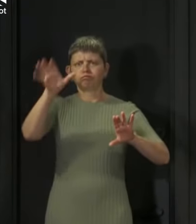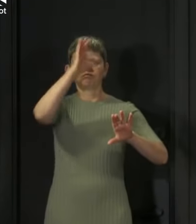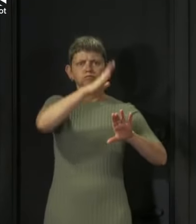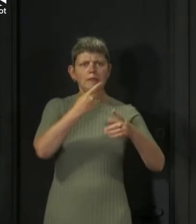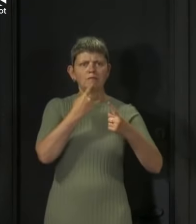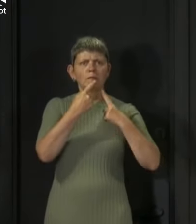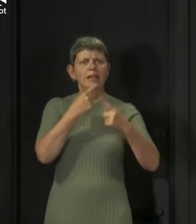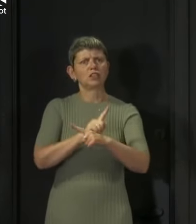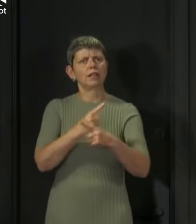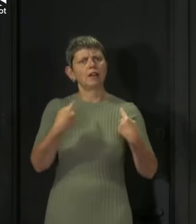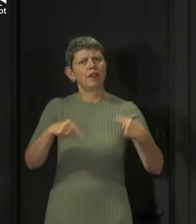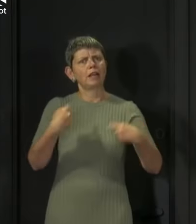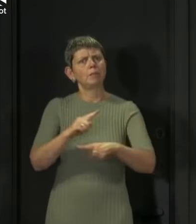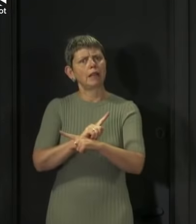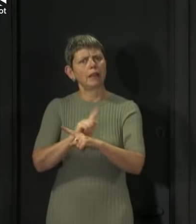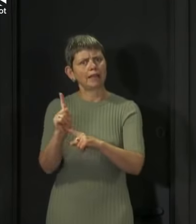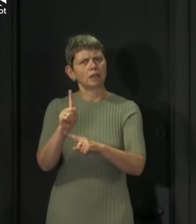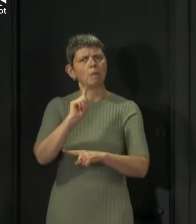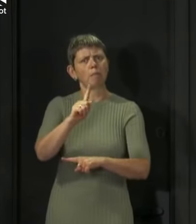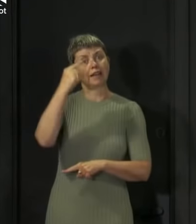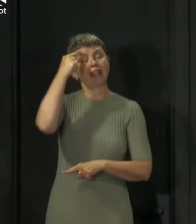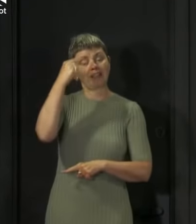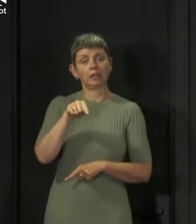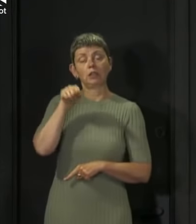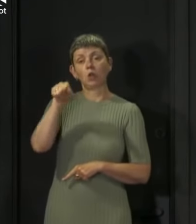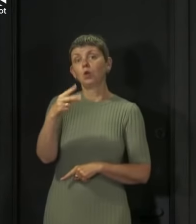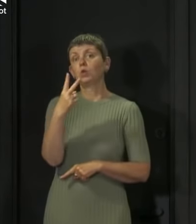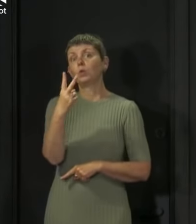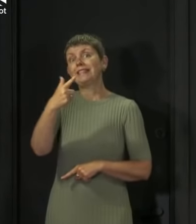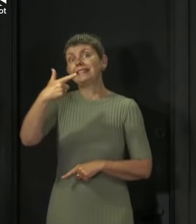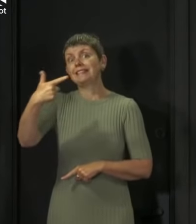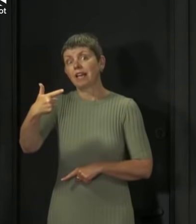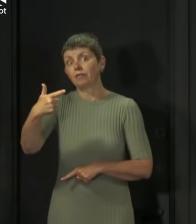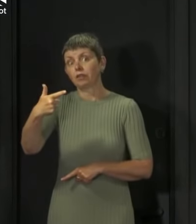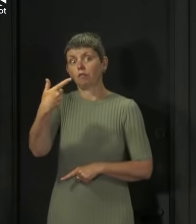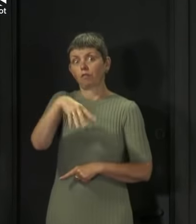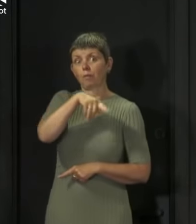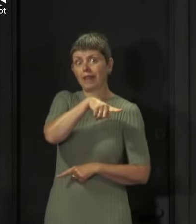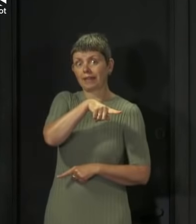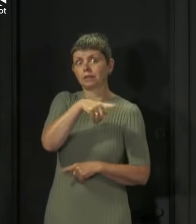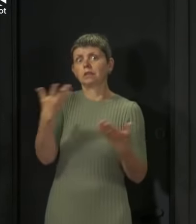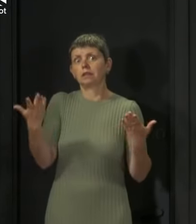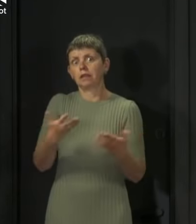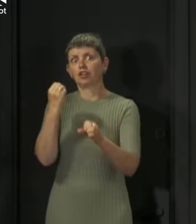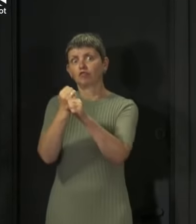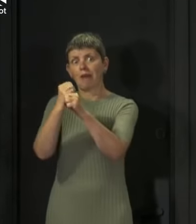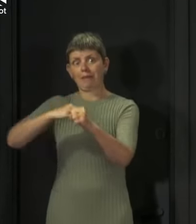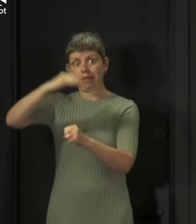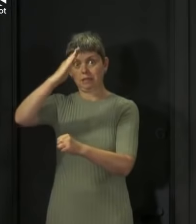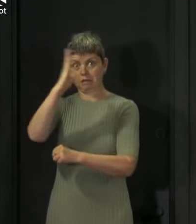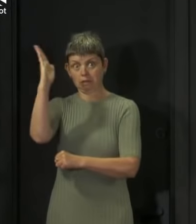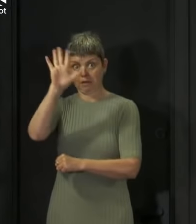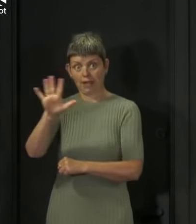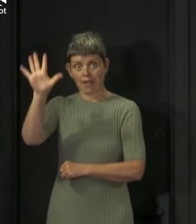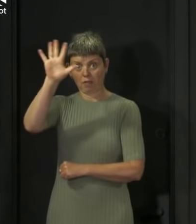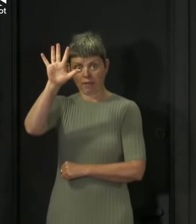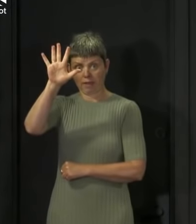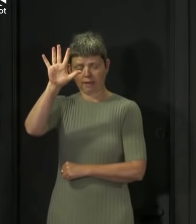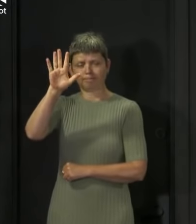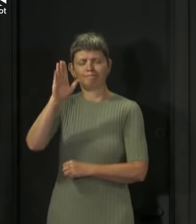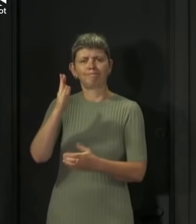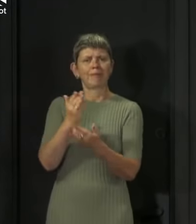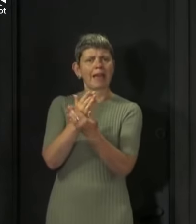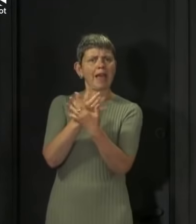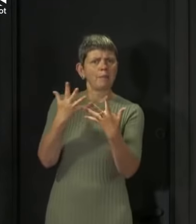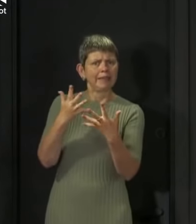but the provisional information I have is that 27 of the 43 cases are in the Grampian health board area. It's not yet clear